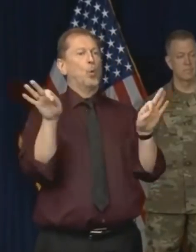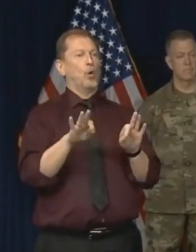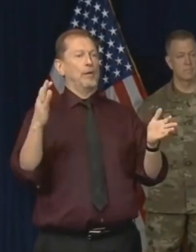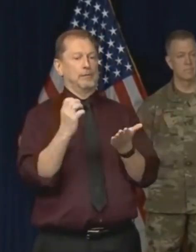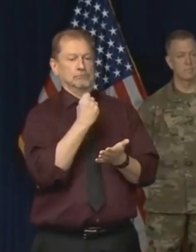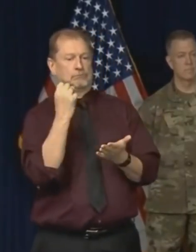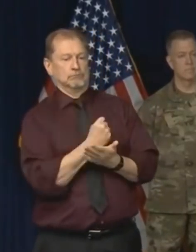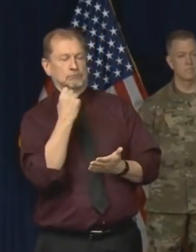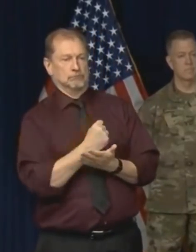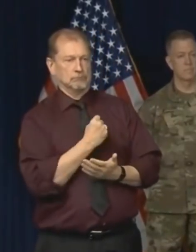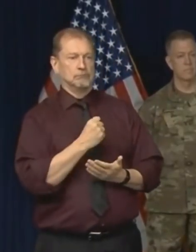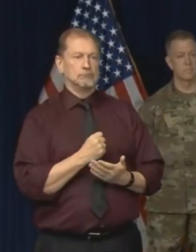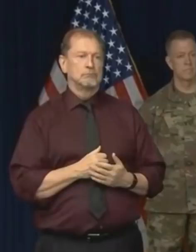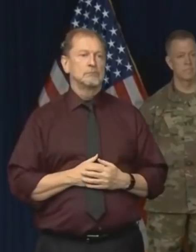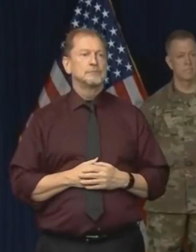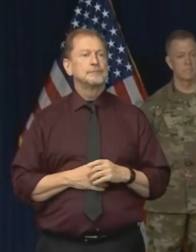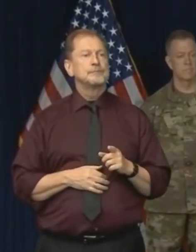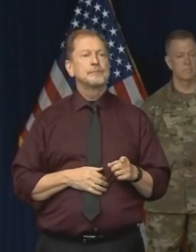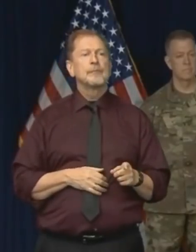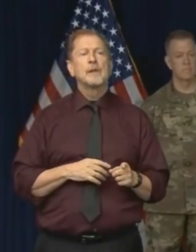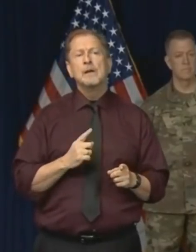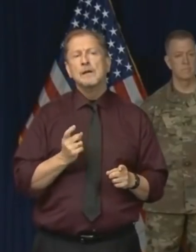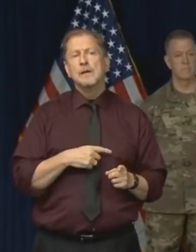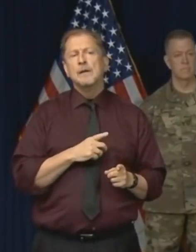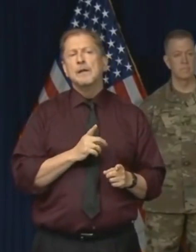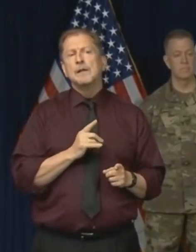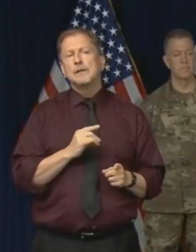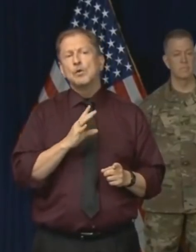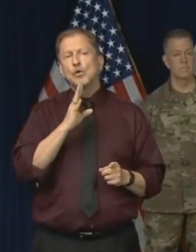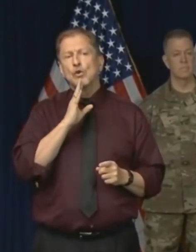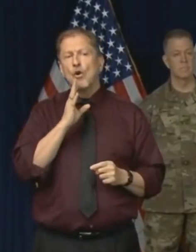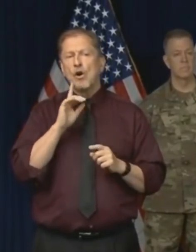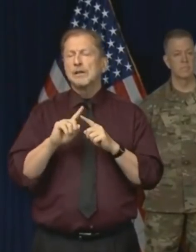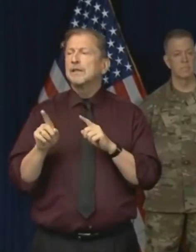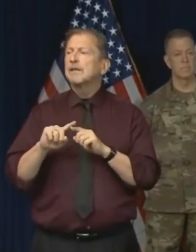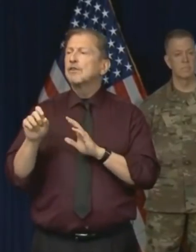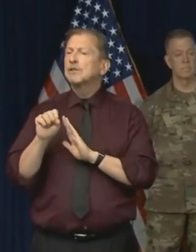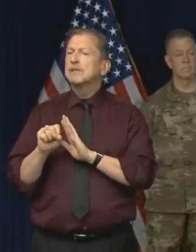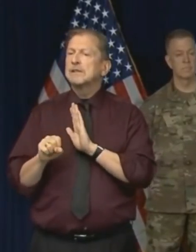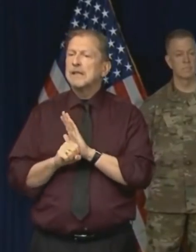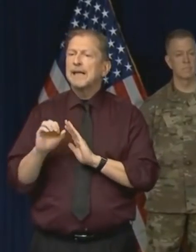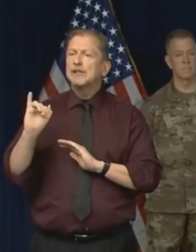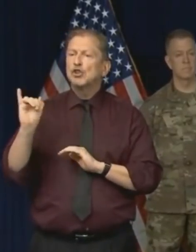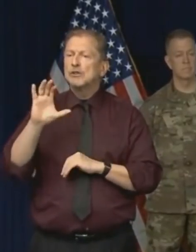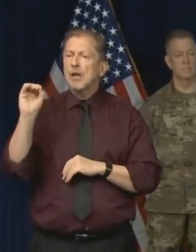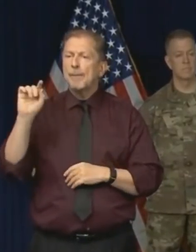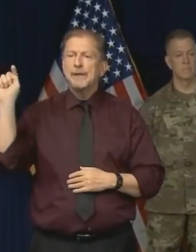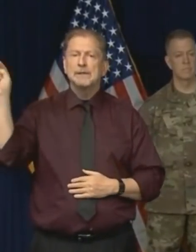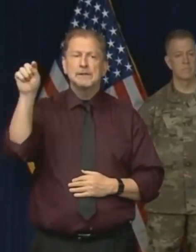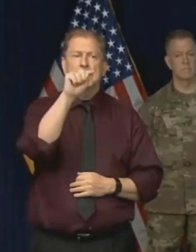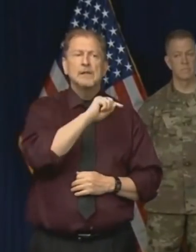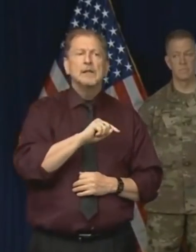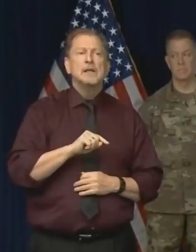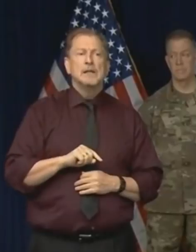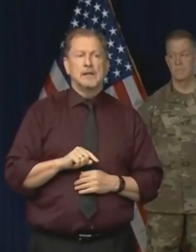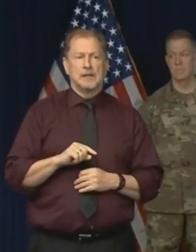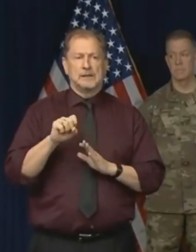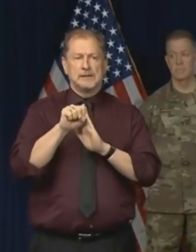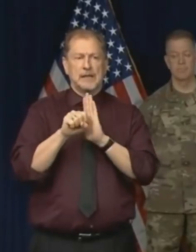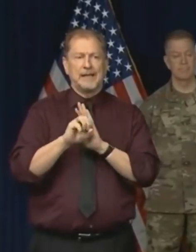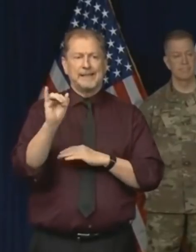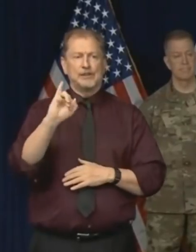that is a very helpful result. Have you had talks with all of the state's insurers? Some of those who